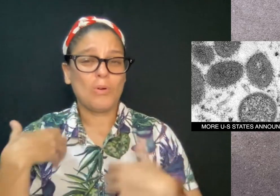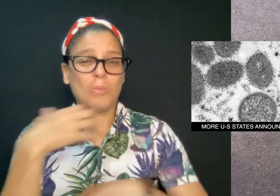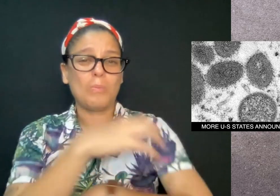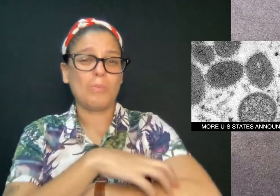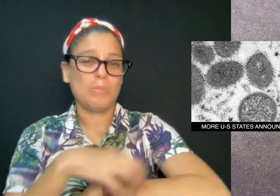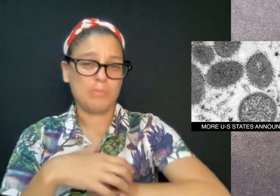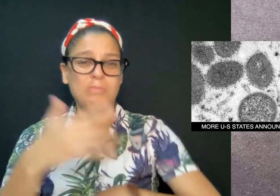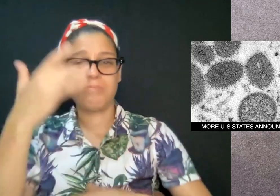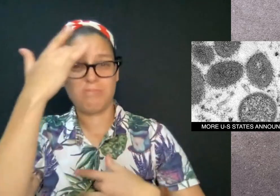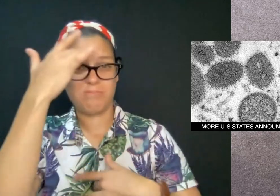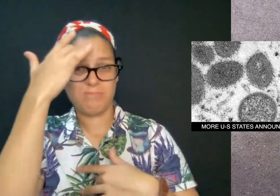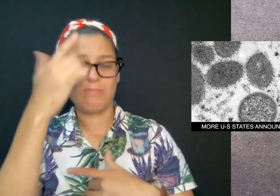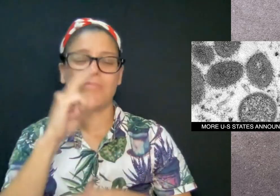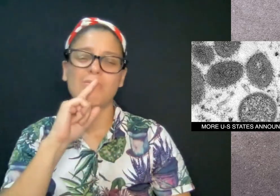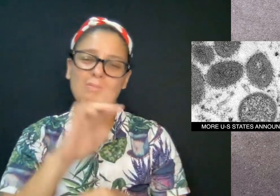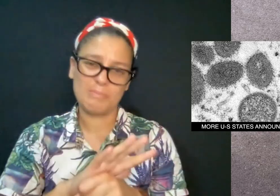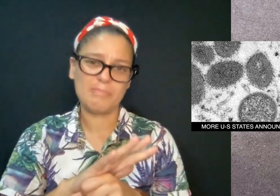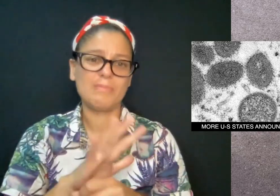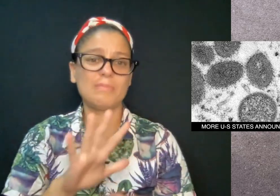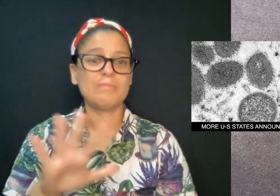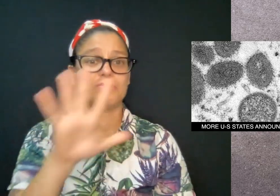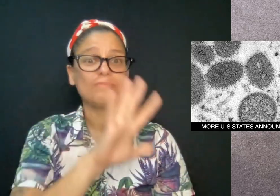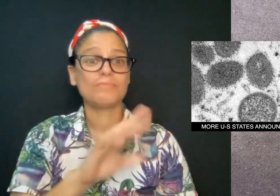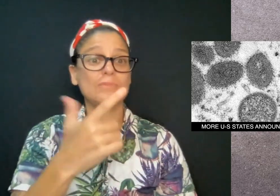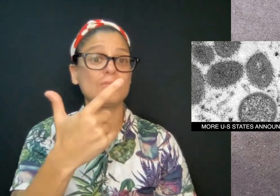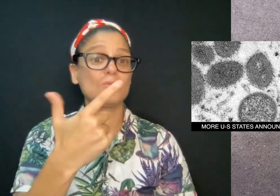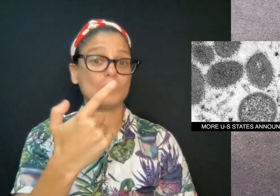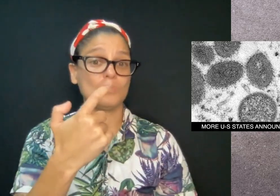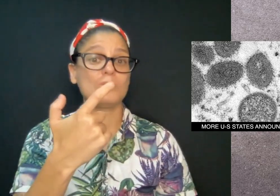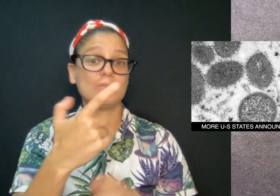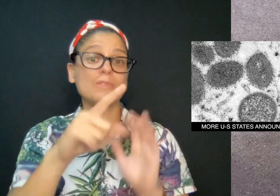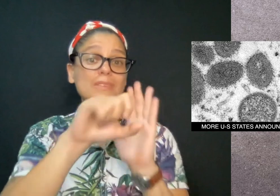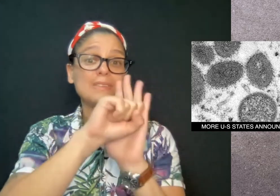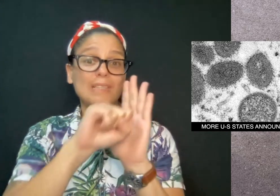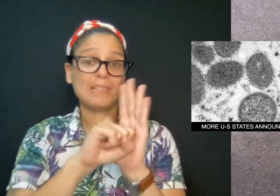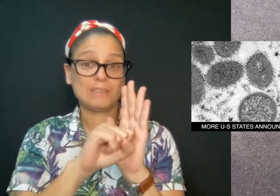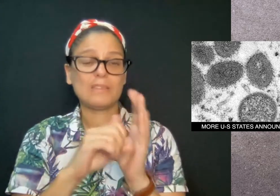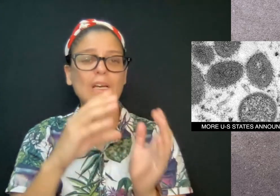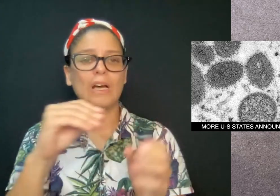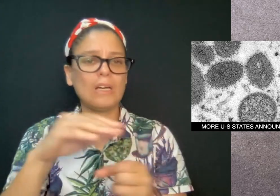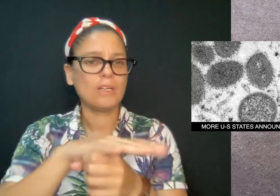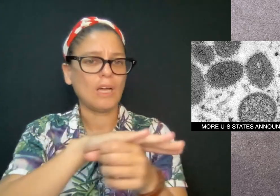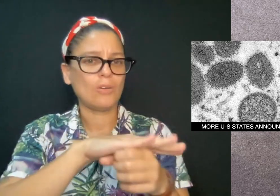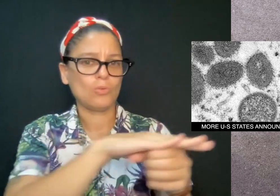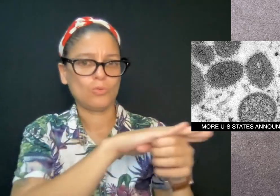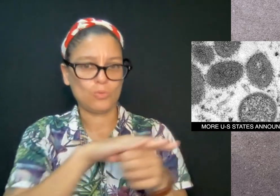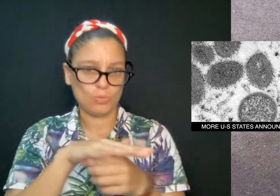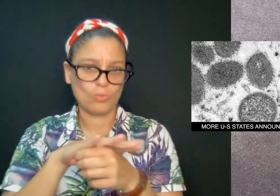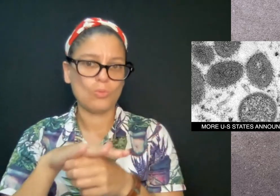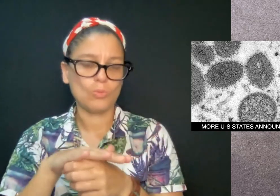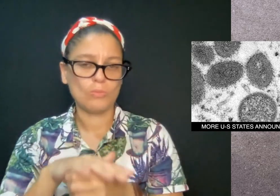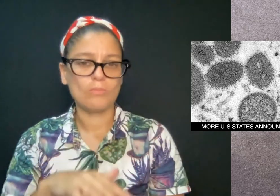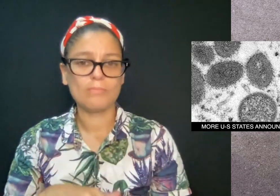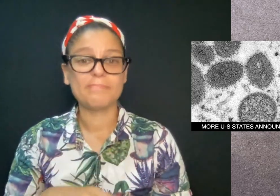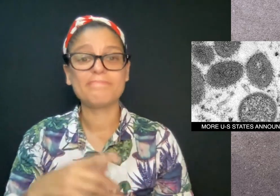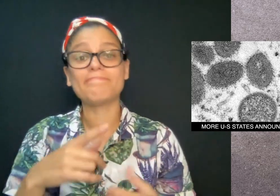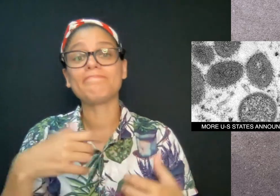overall is 113. Again, the CDC reports that 113